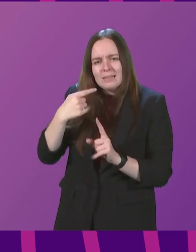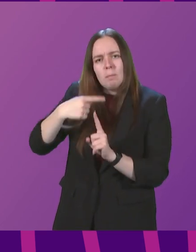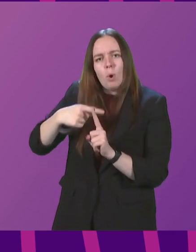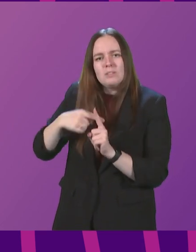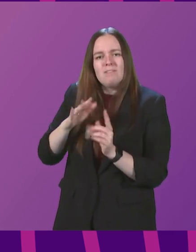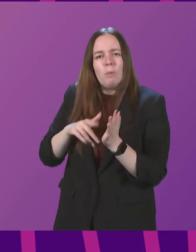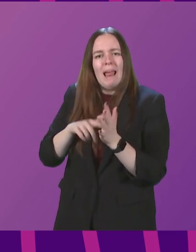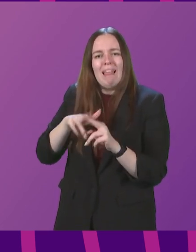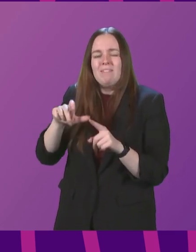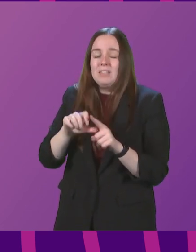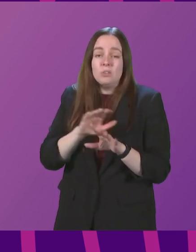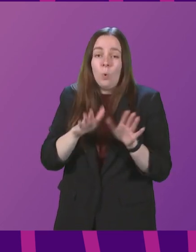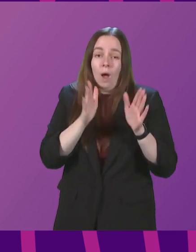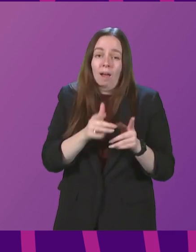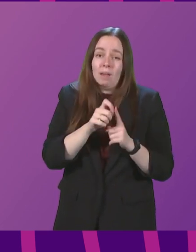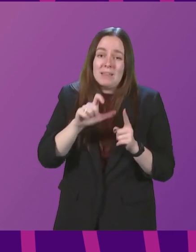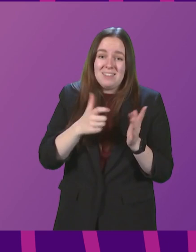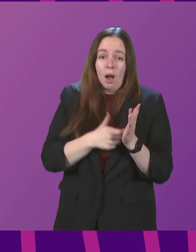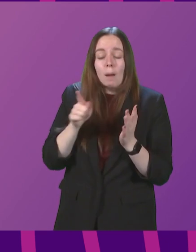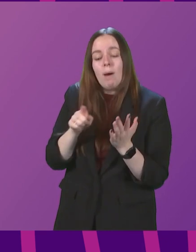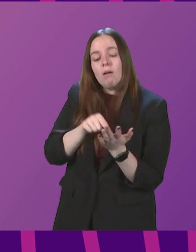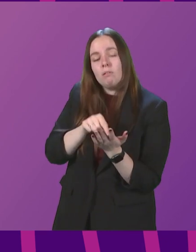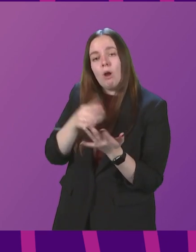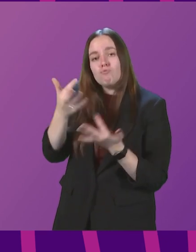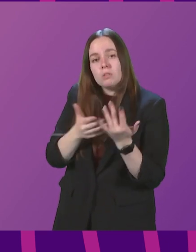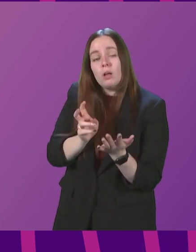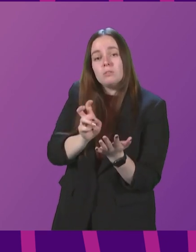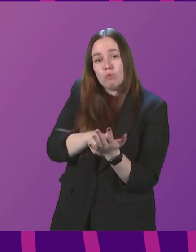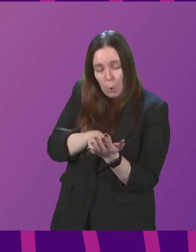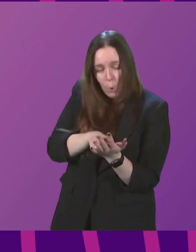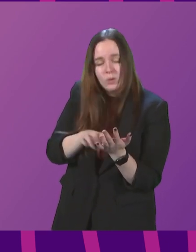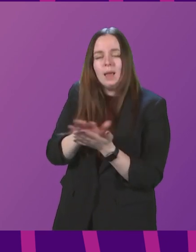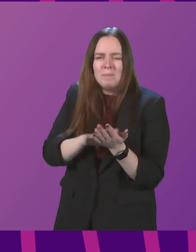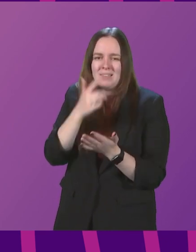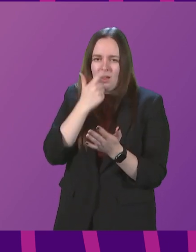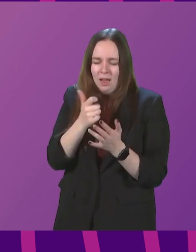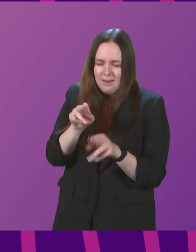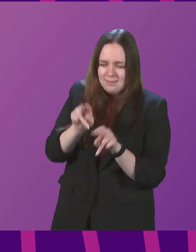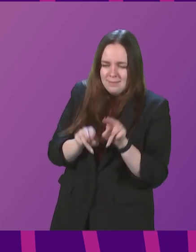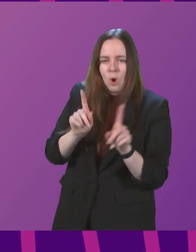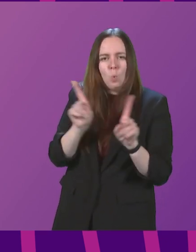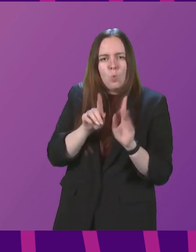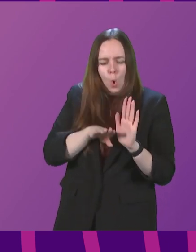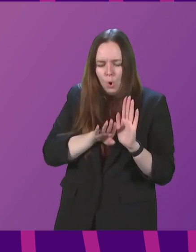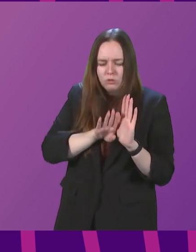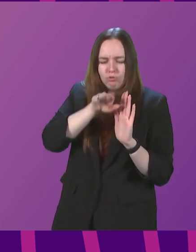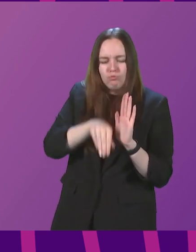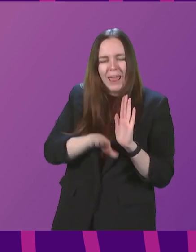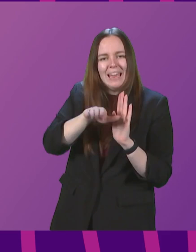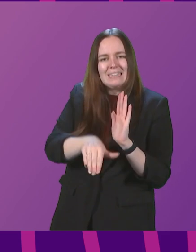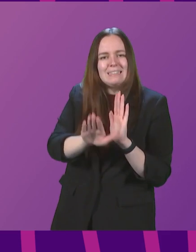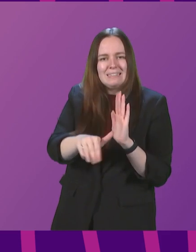devices. Recording these results ensures that we are able to make better assessments of the trends in infection.